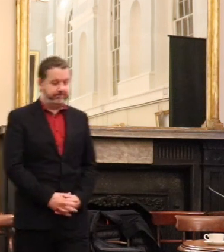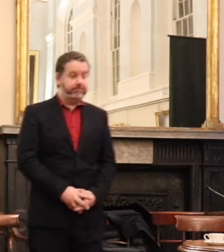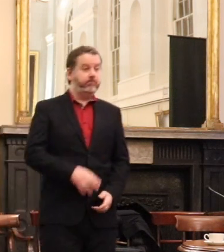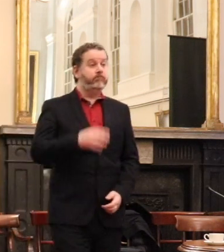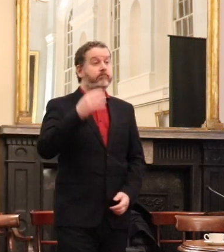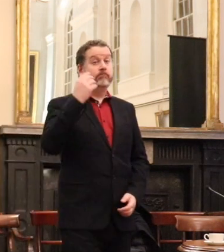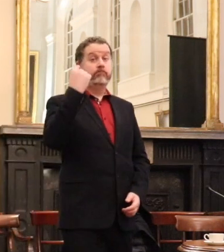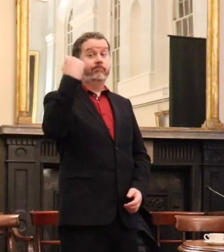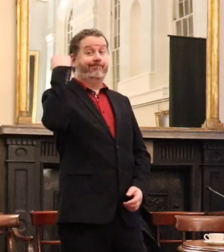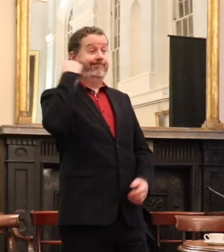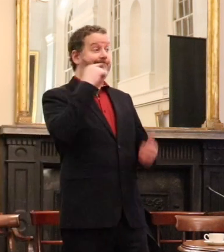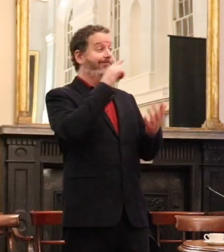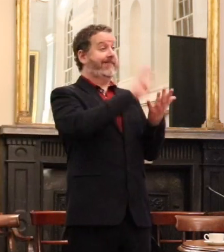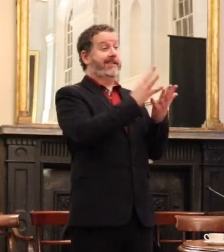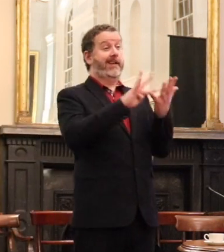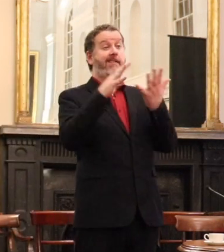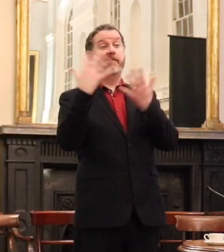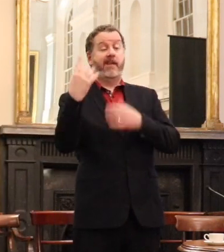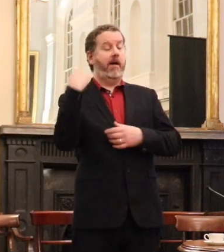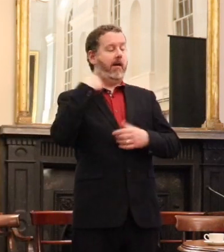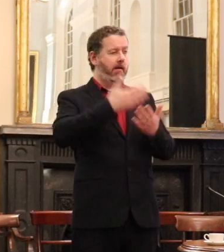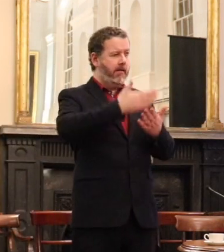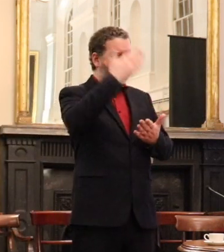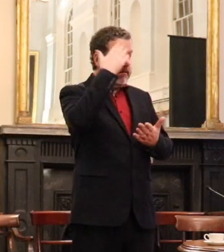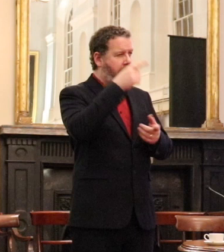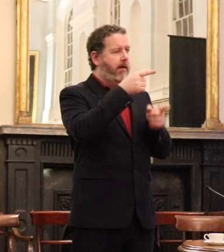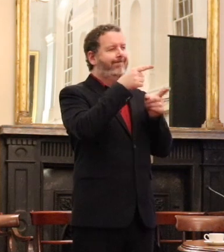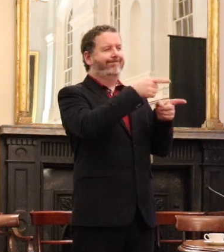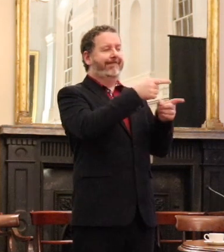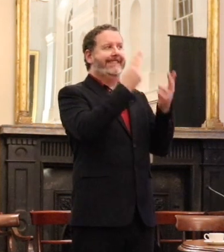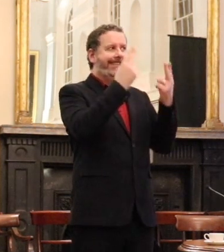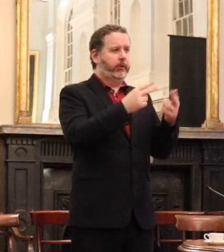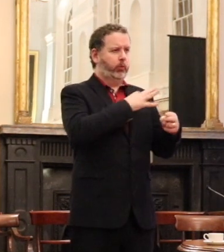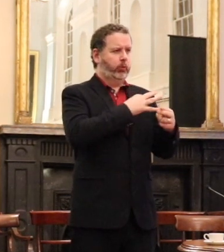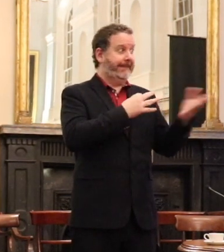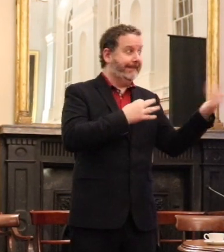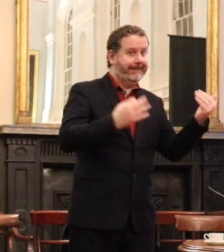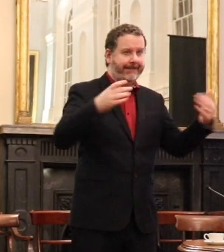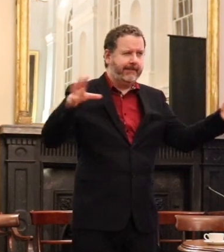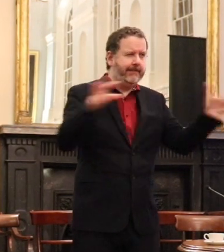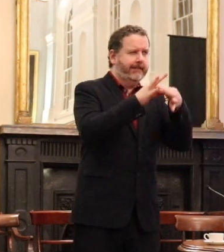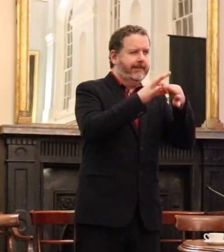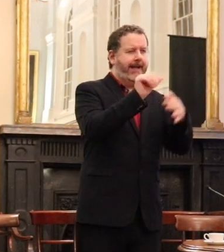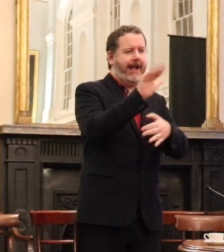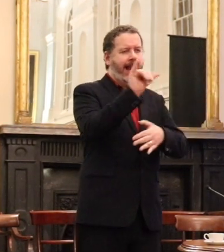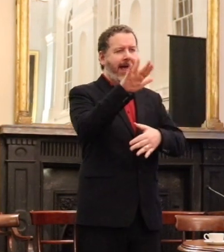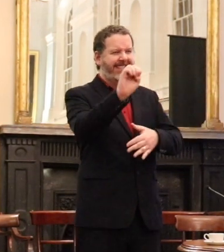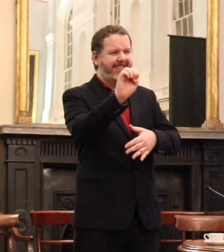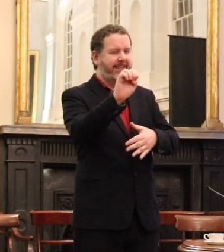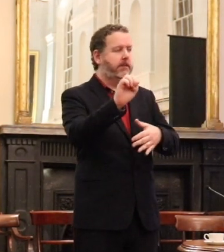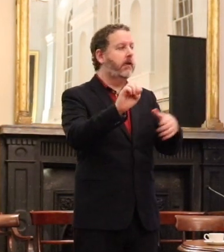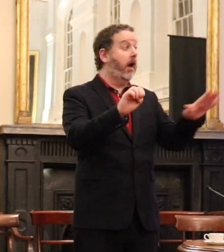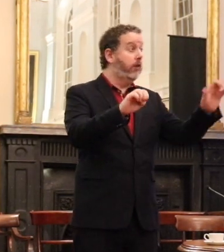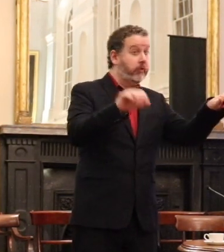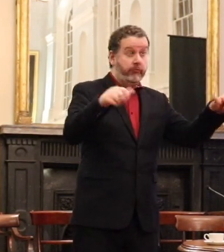I learned the first lessons of how important it is to bring an effective alliance together and how you have to be again